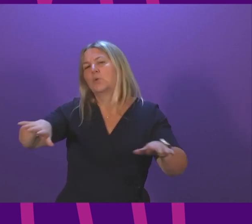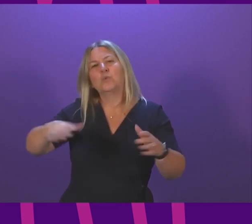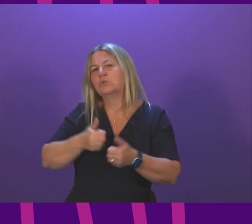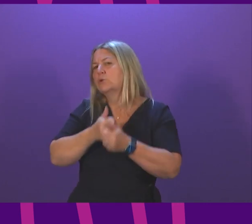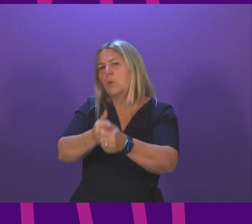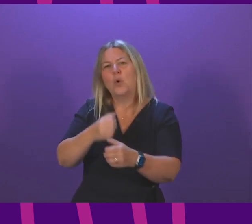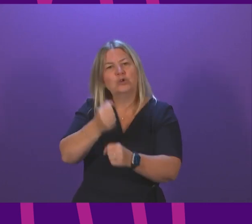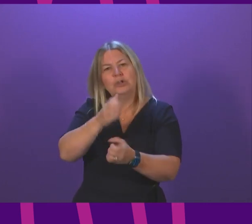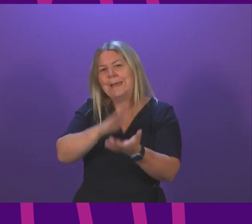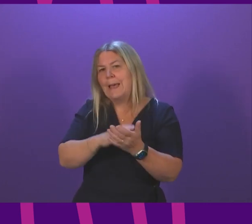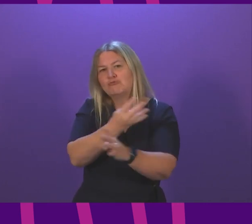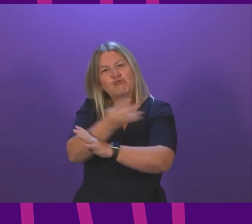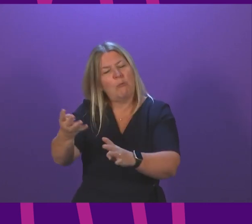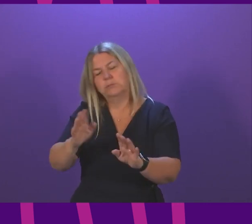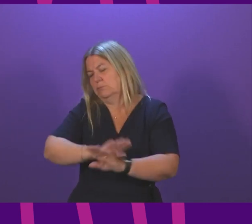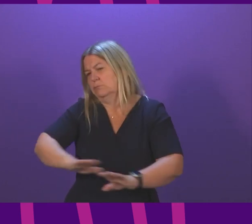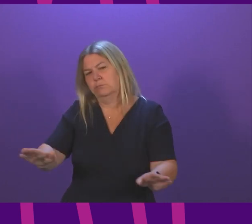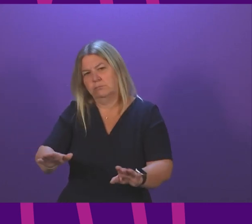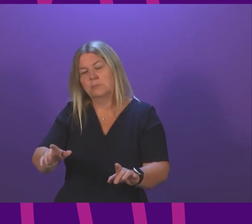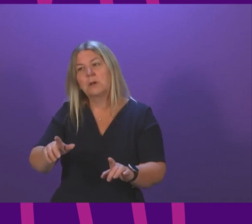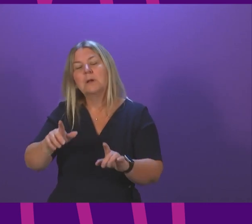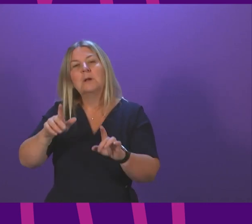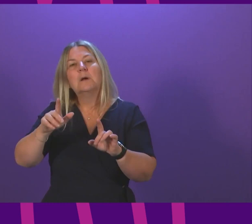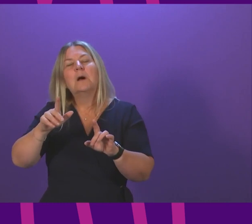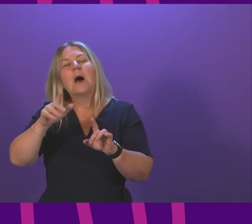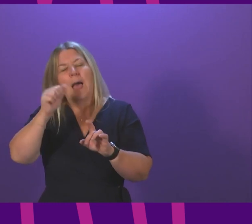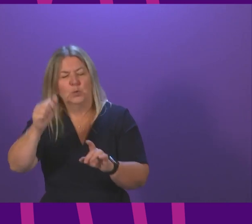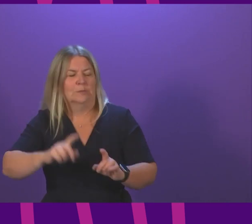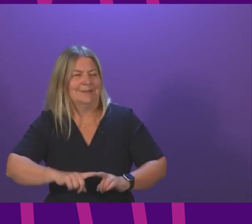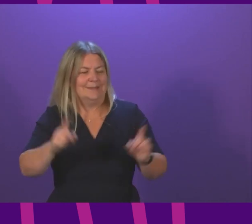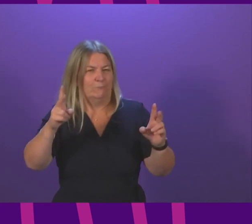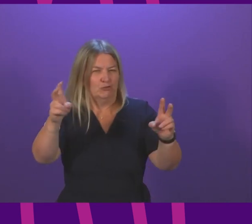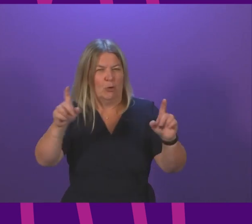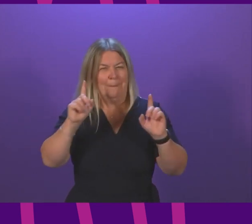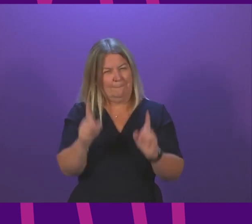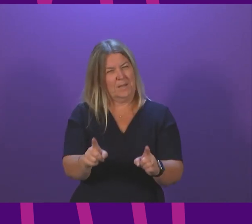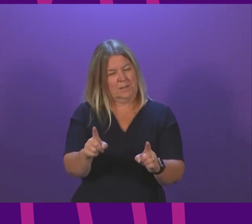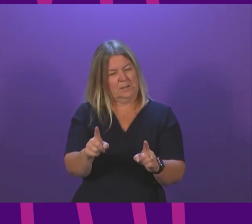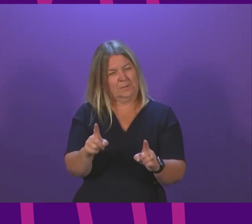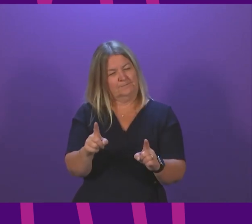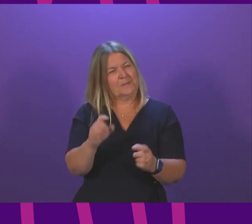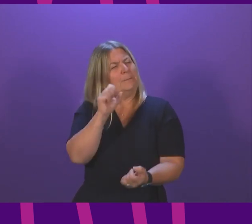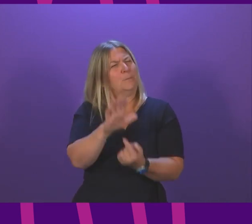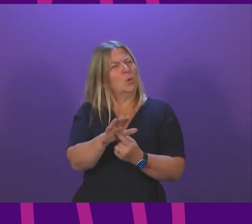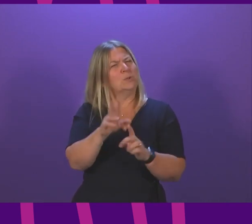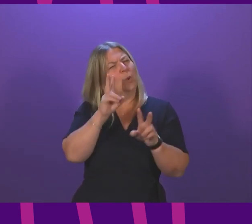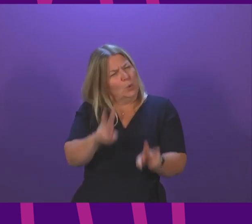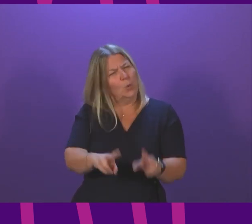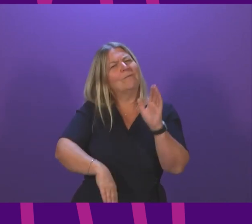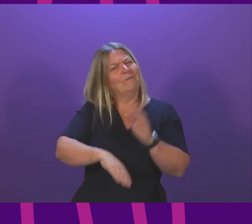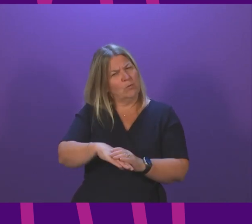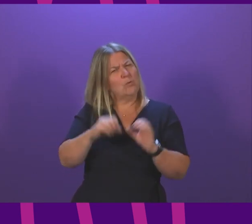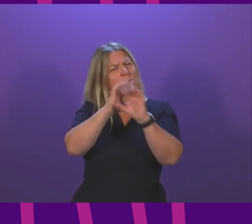and I think the opposition to that is important I know we're not talking about exactly the same thing but I think it's important we consider all of these things